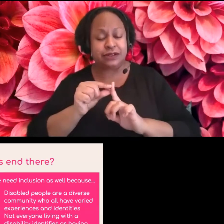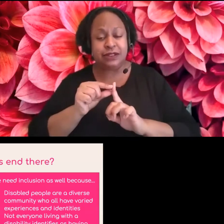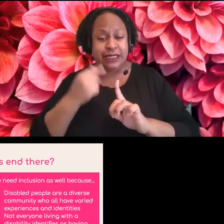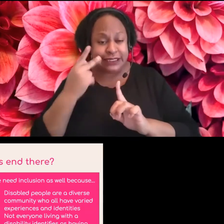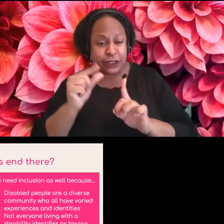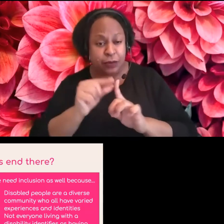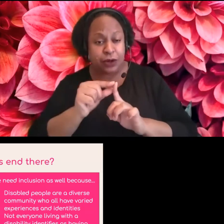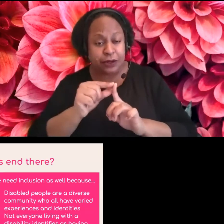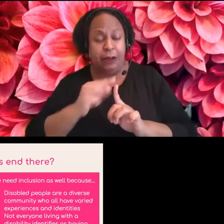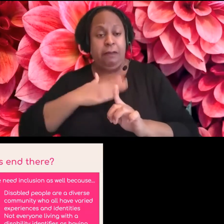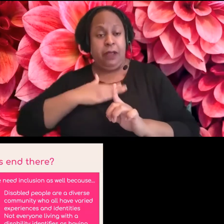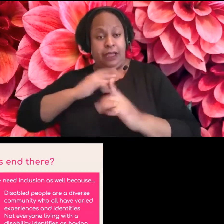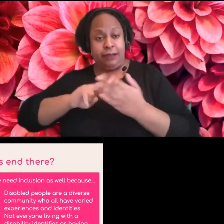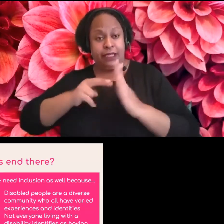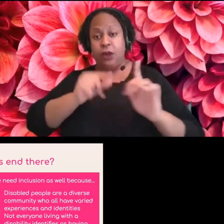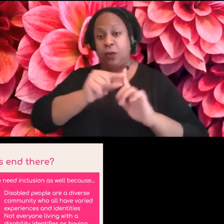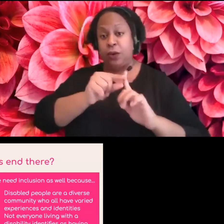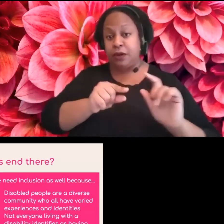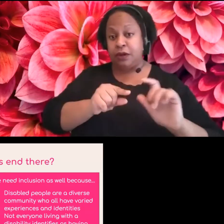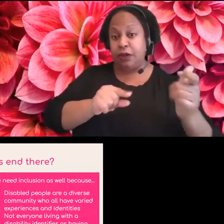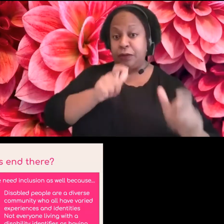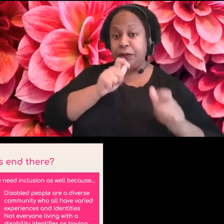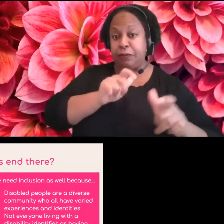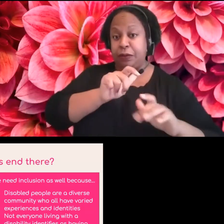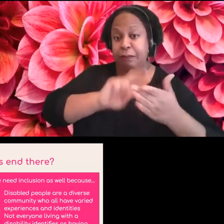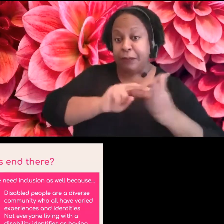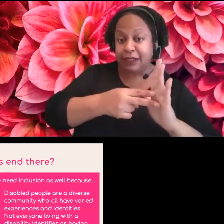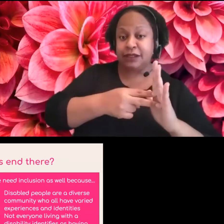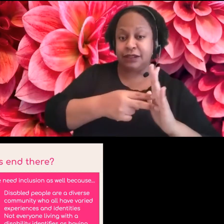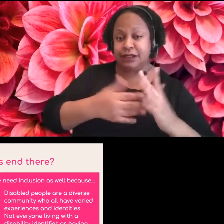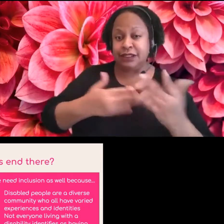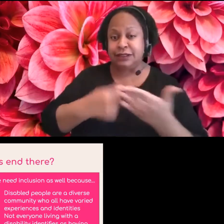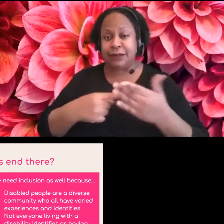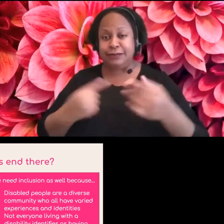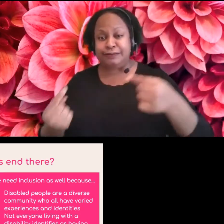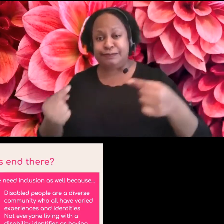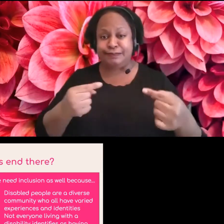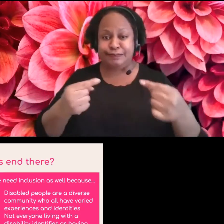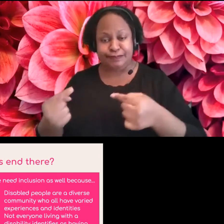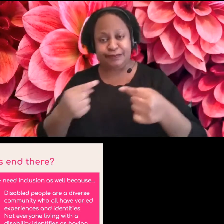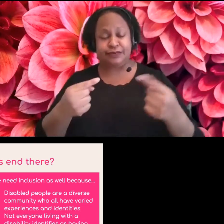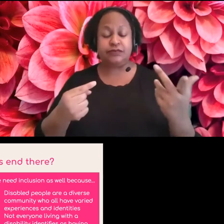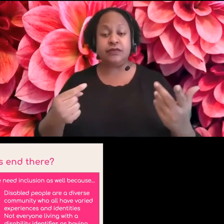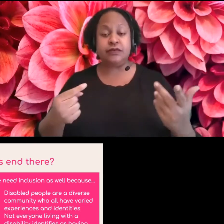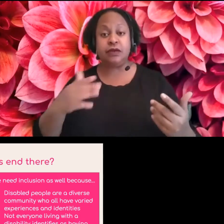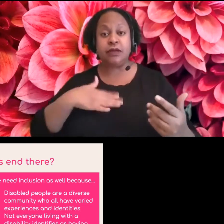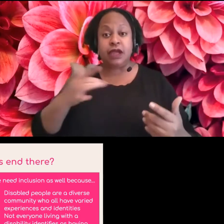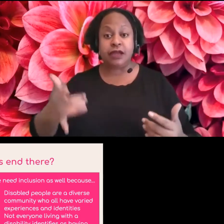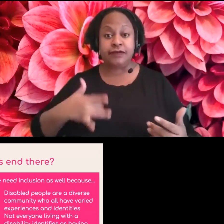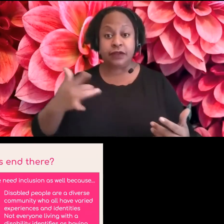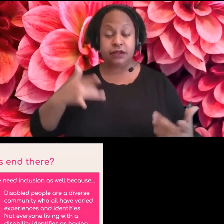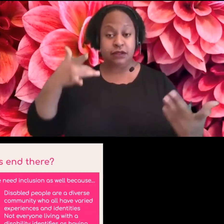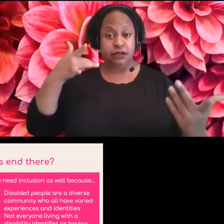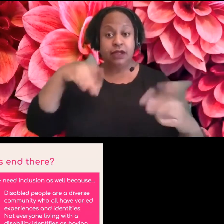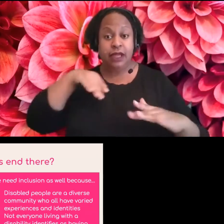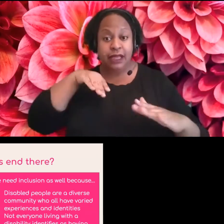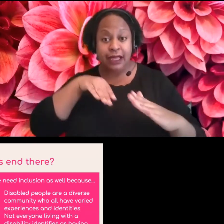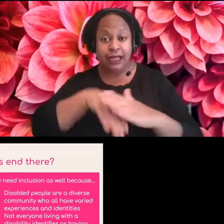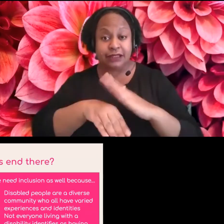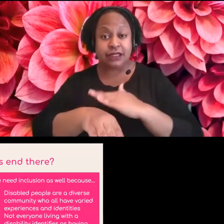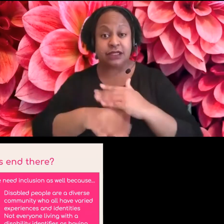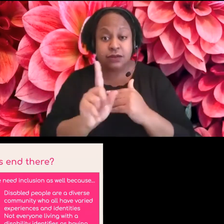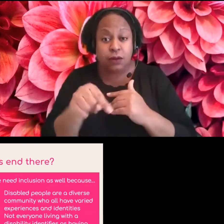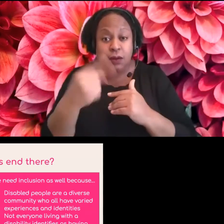really, I just mean, you cannot have just access. You have to have a robust understanding of the people